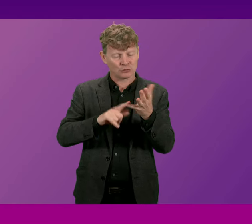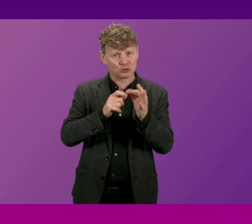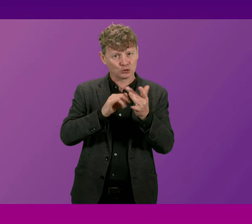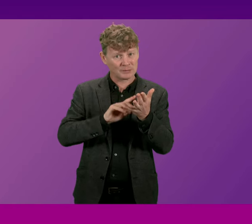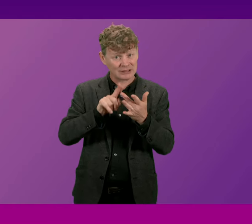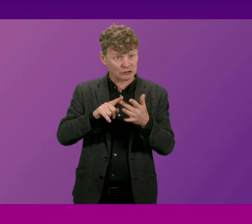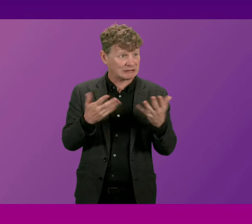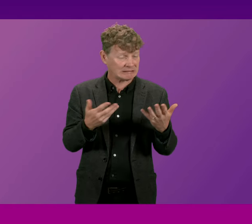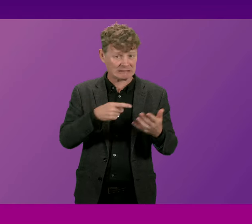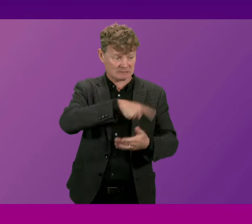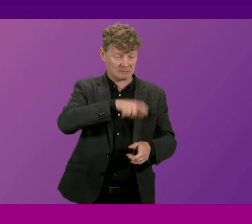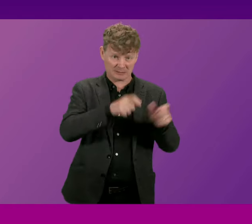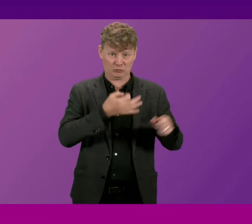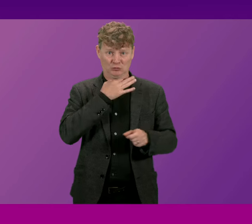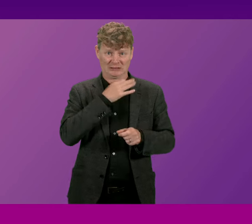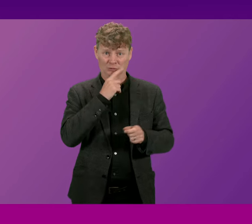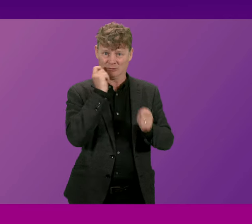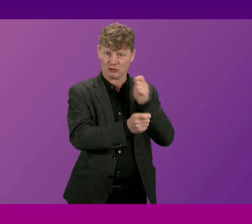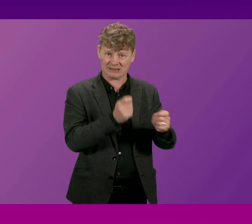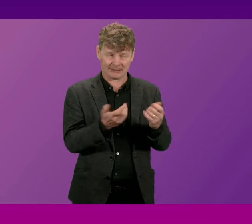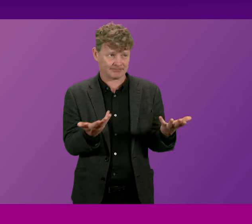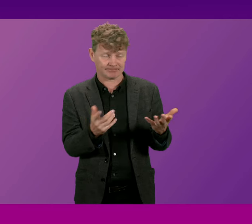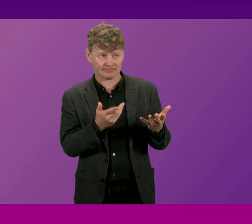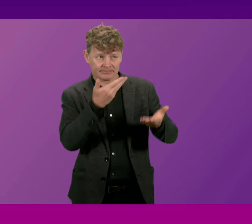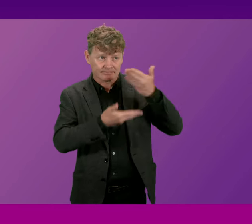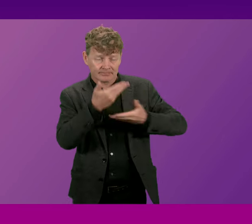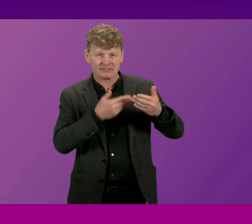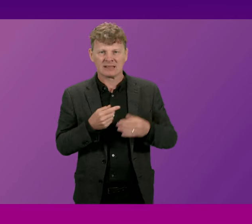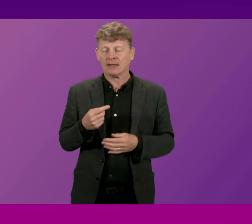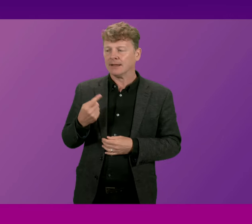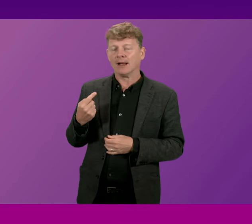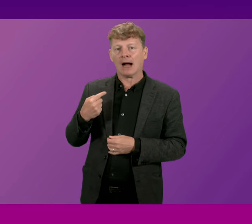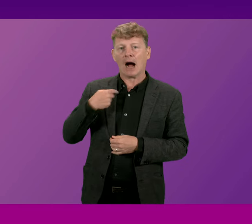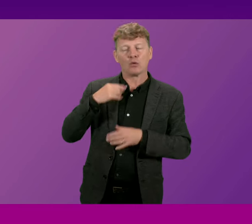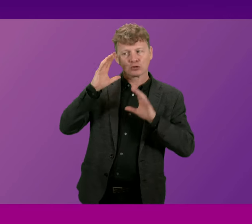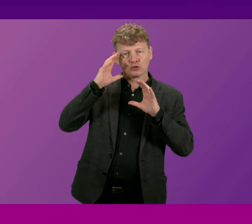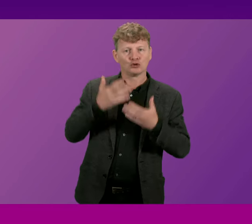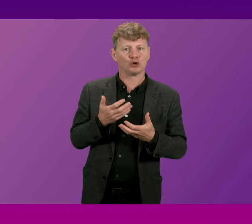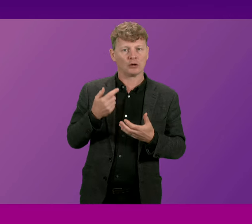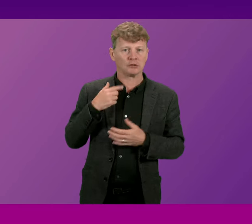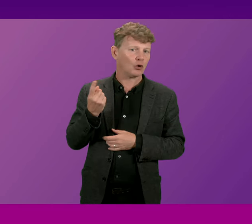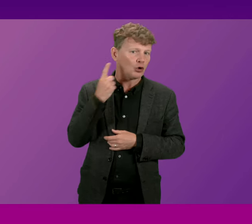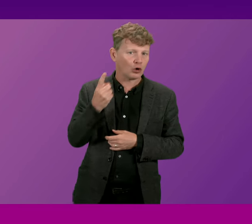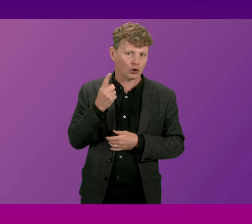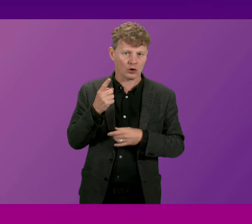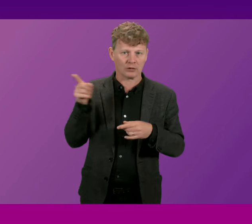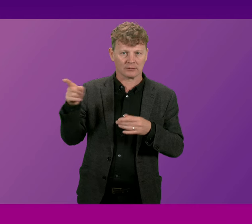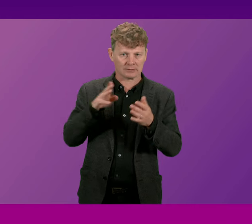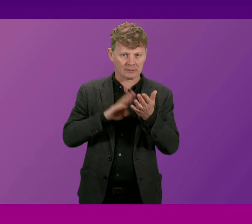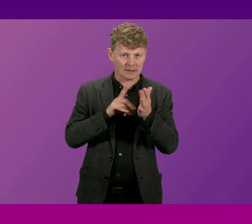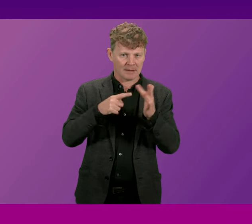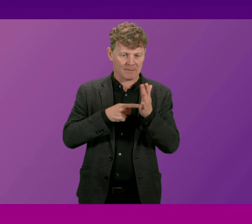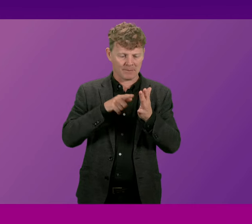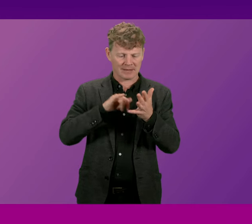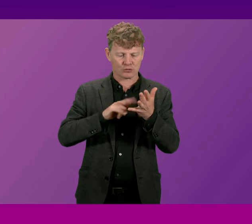redundancy First Minister Sir, was concerned to hear the reports about the proposals from Mitsubishi Electric